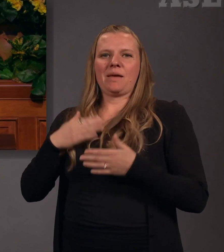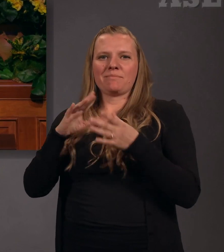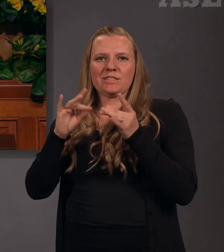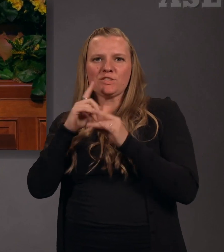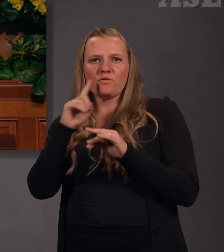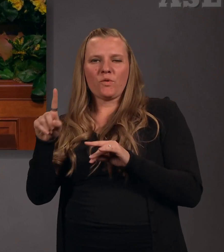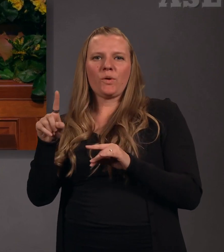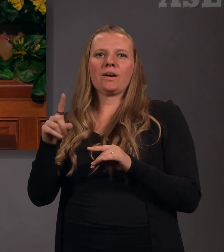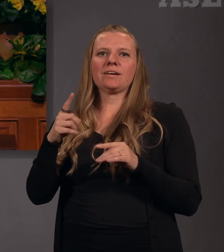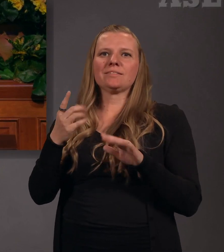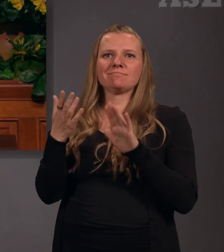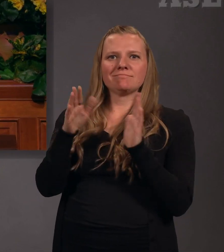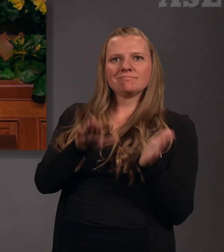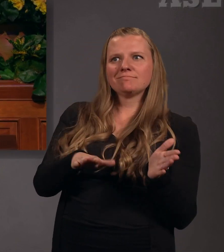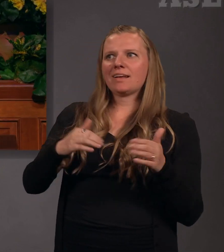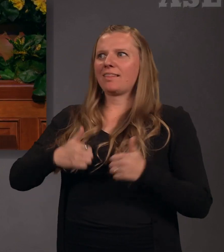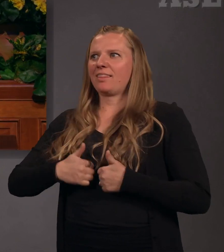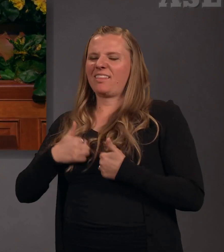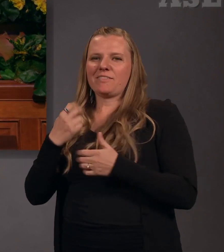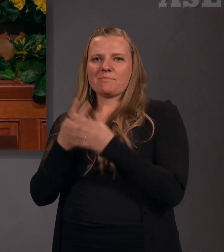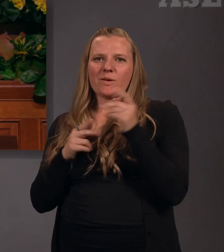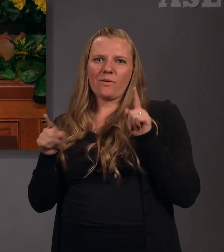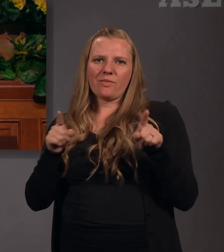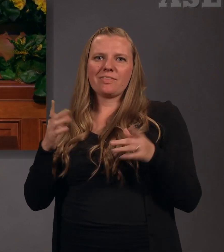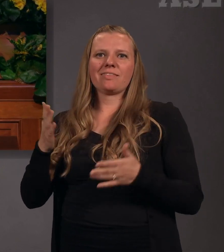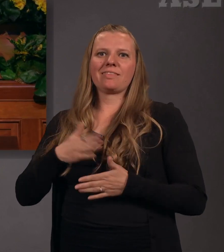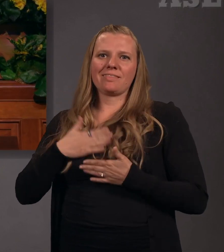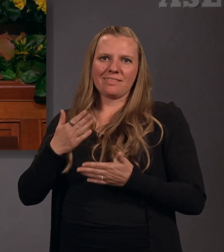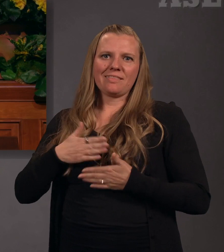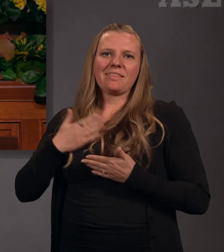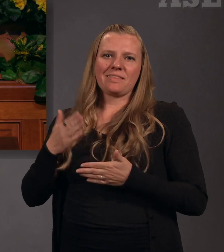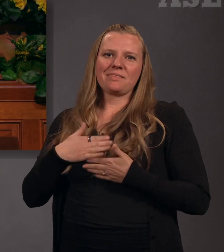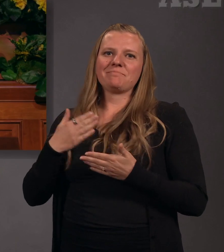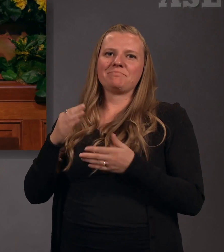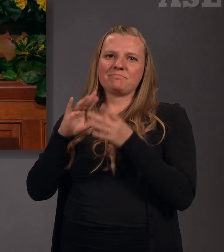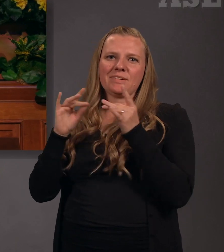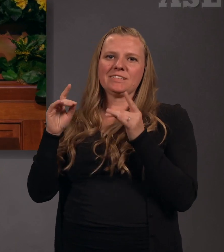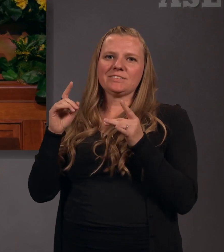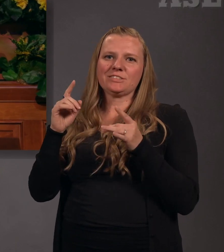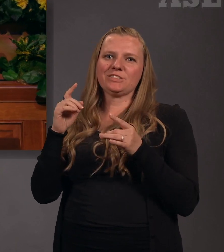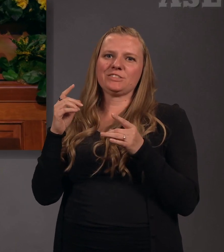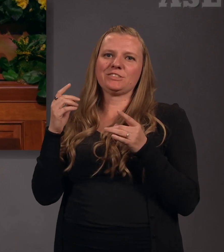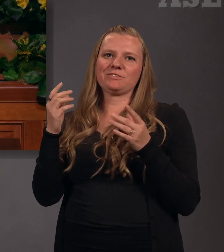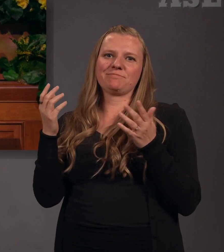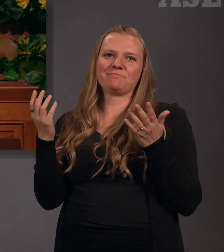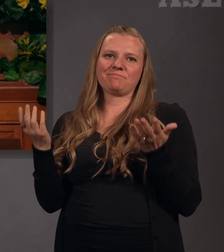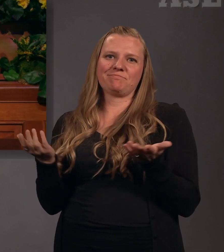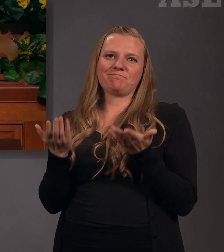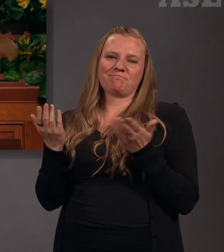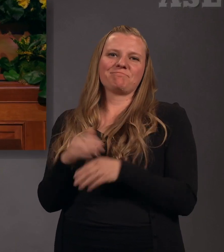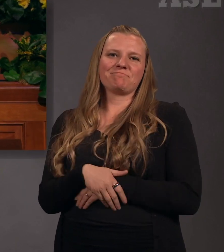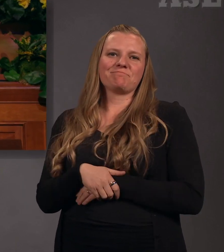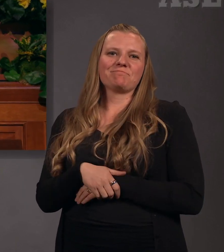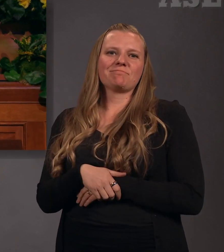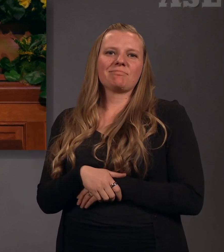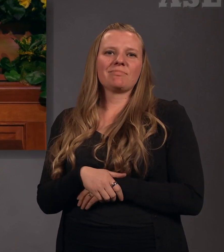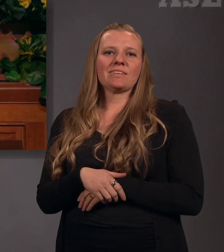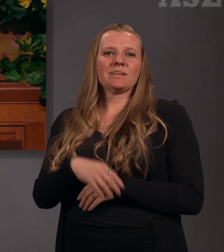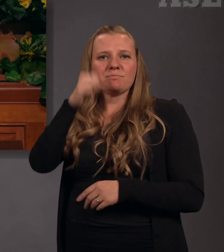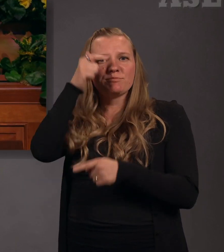glad tidings of great joy. Brothers and sisters, it is almost impossible to hear these words from the Prophet